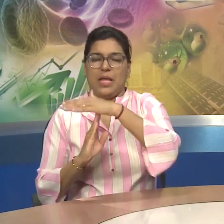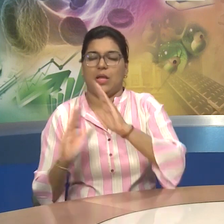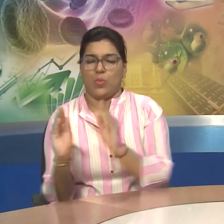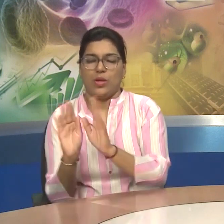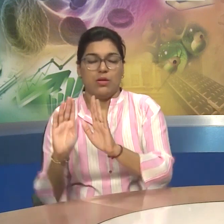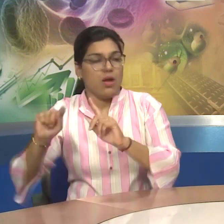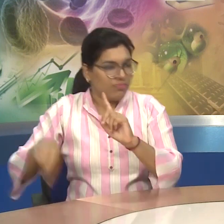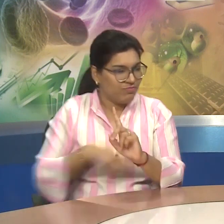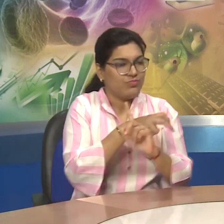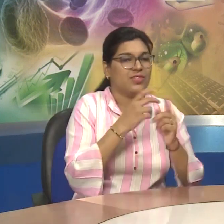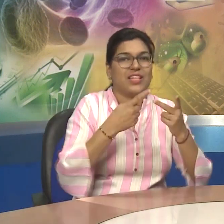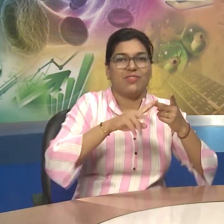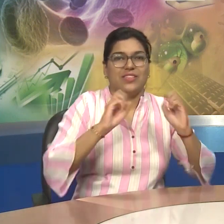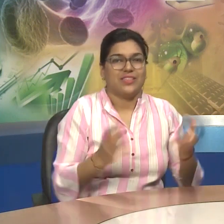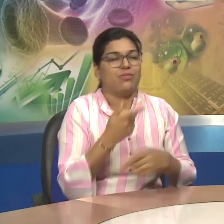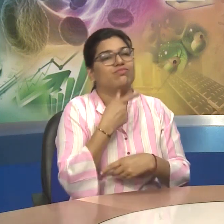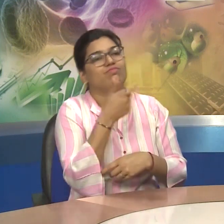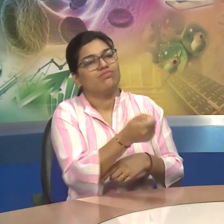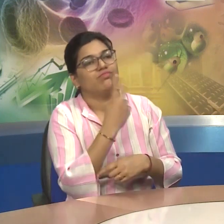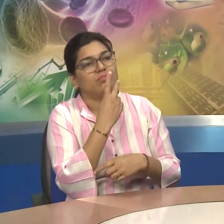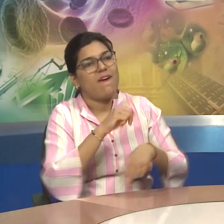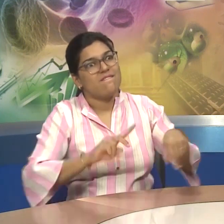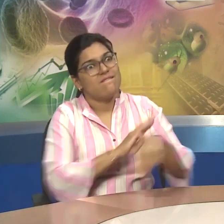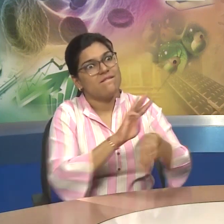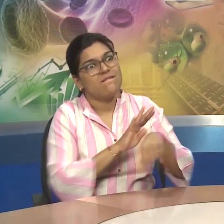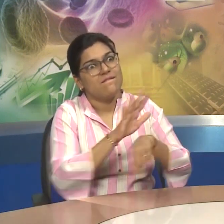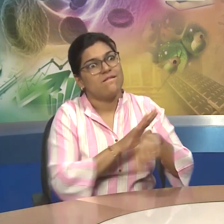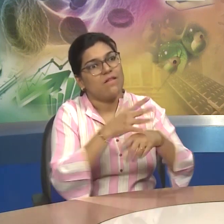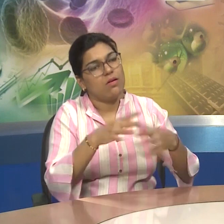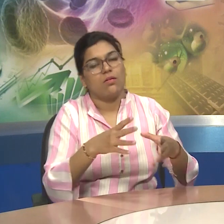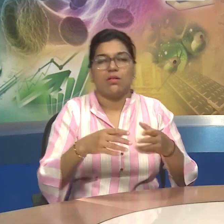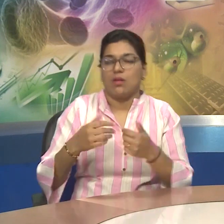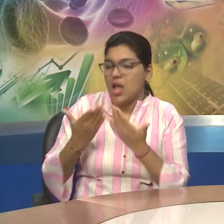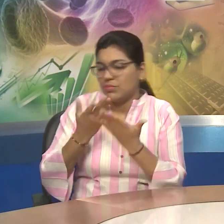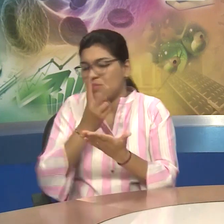It Steals Steals Away The